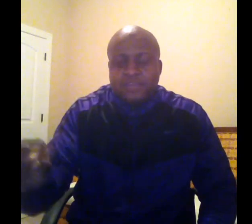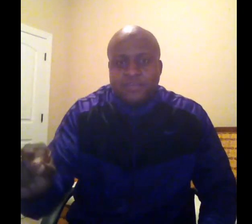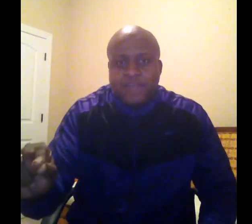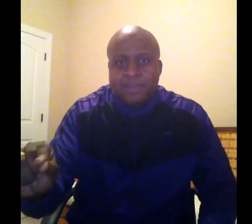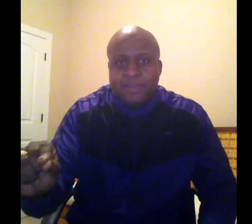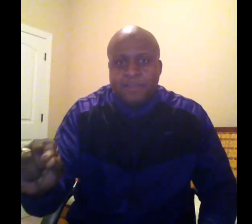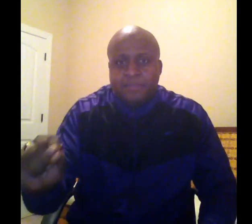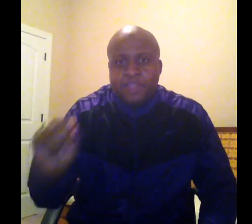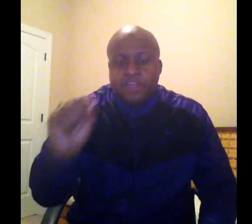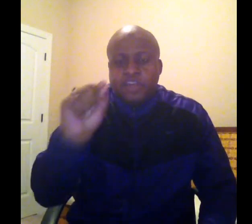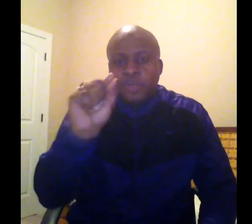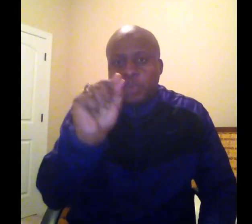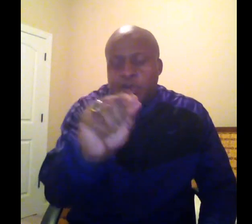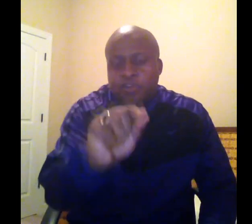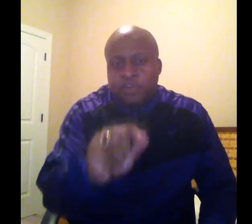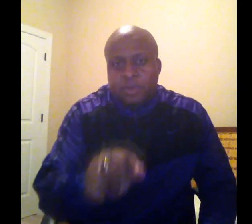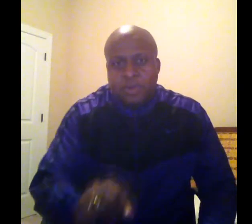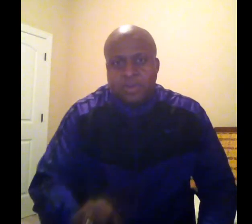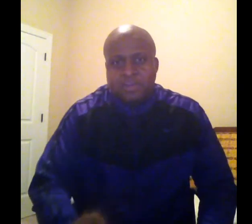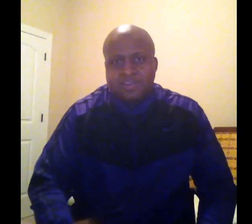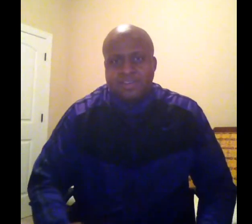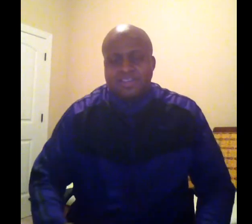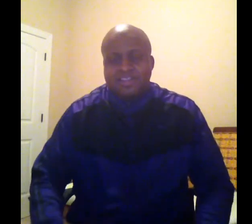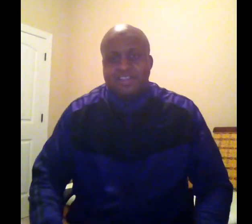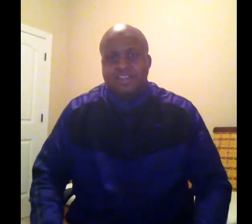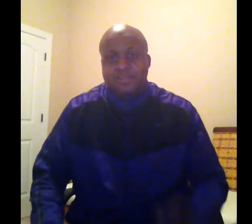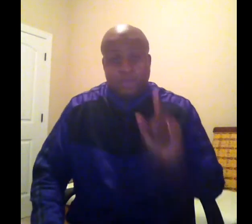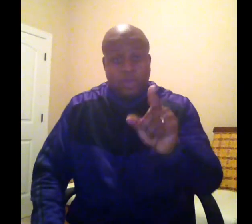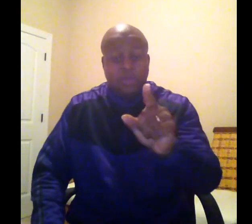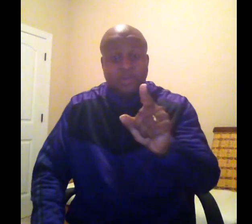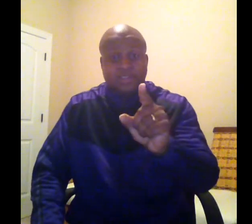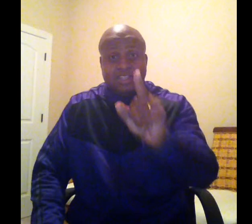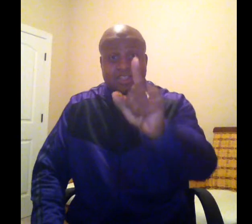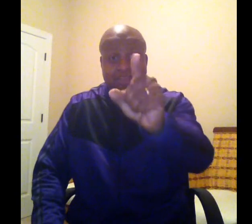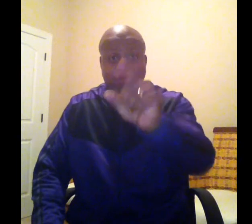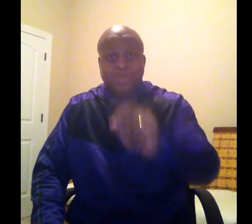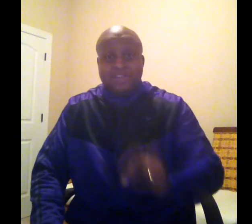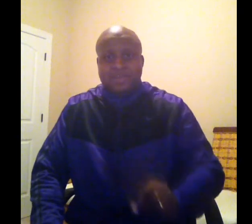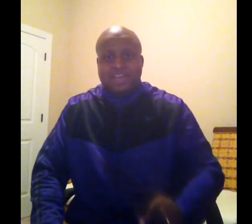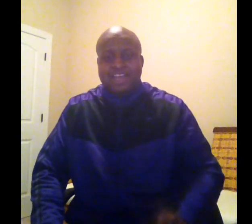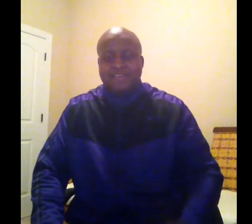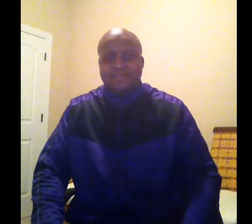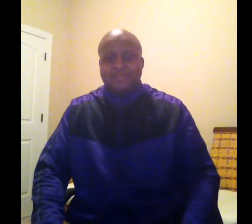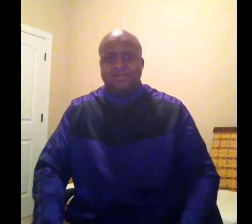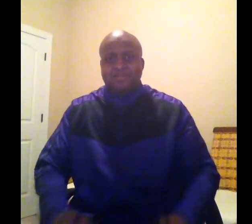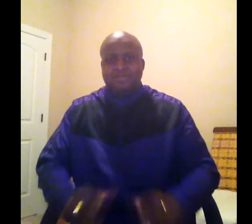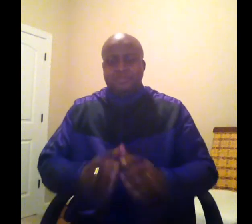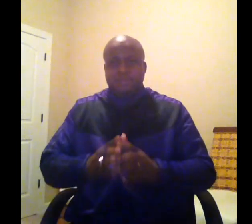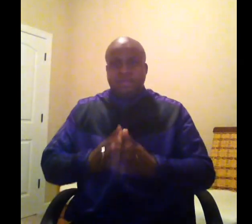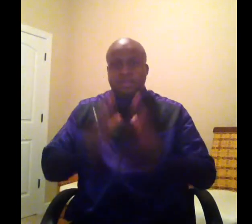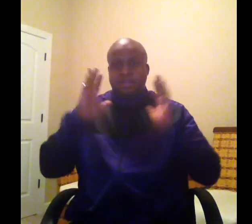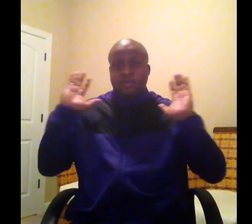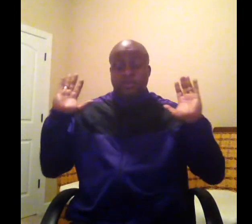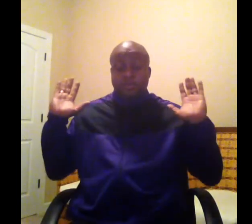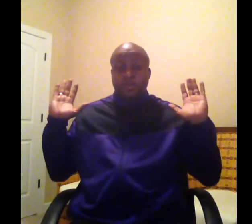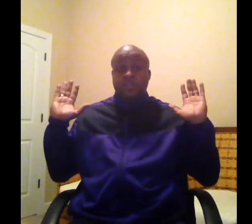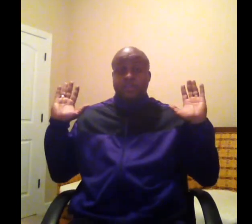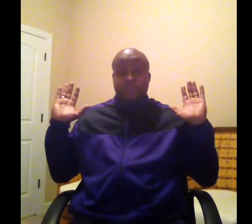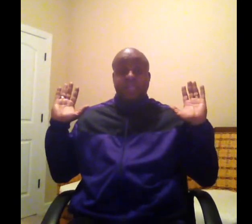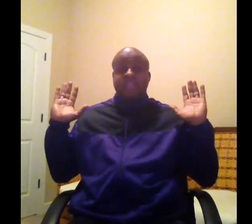development. Don't curse your corners. For your corners can bless your life. So, if you're backed